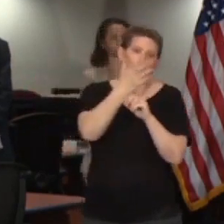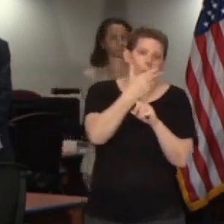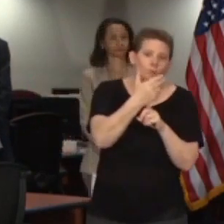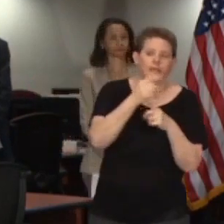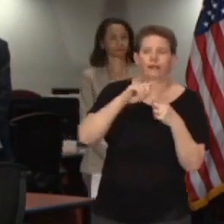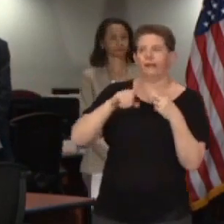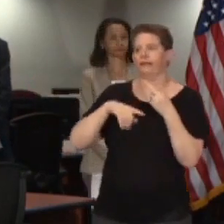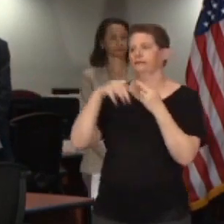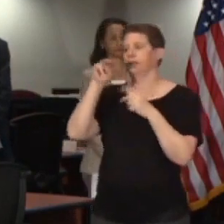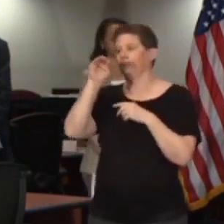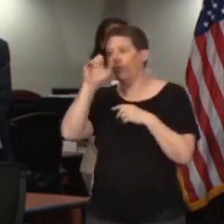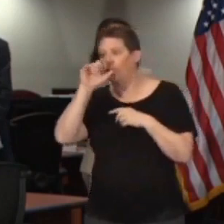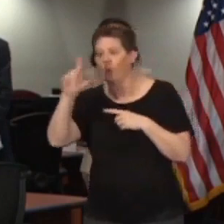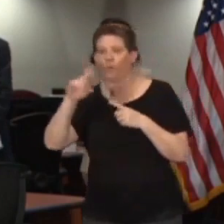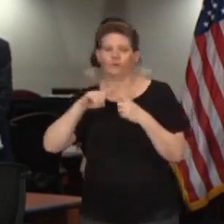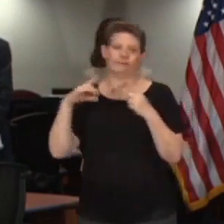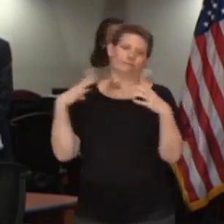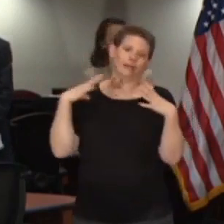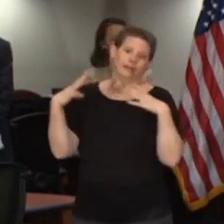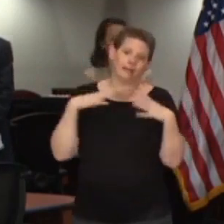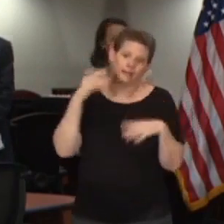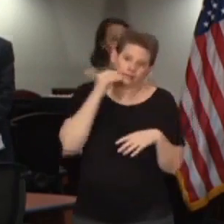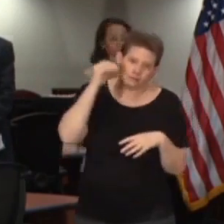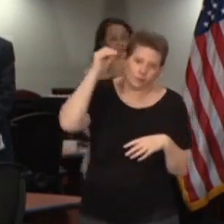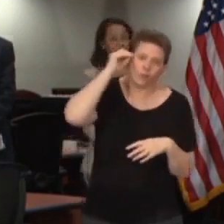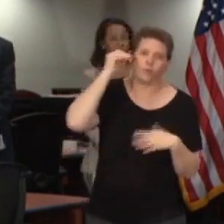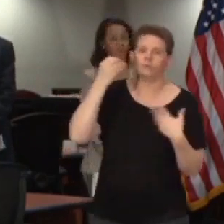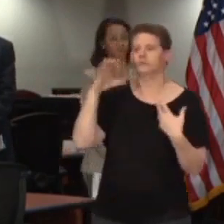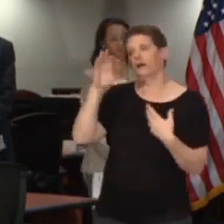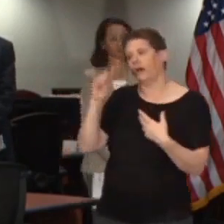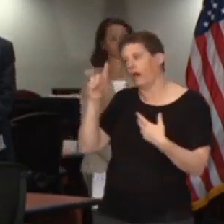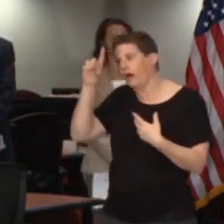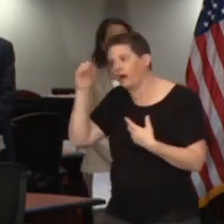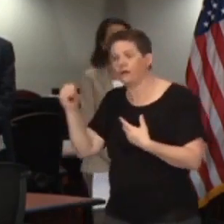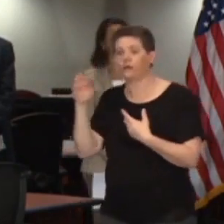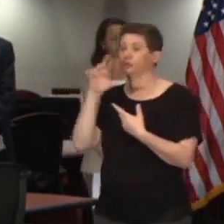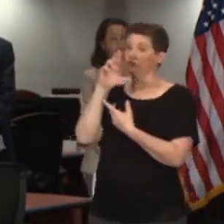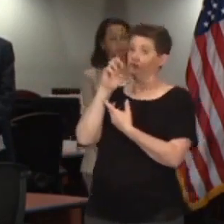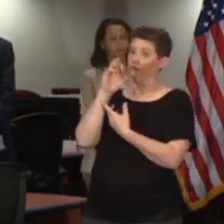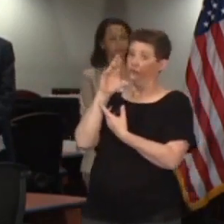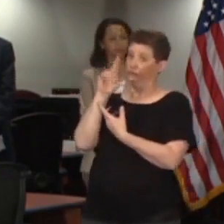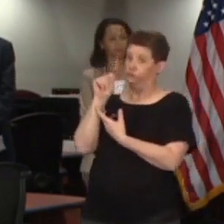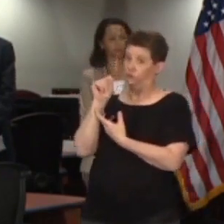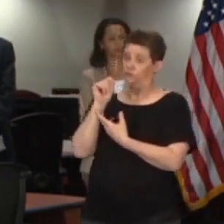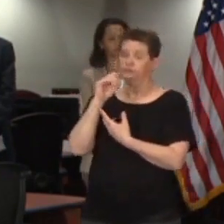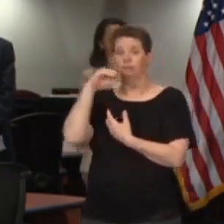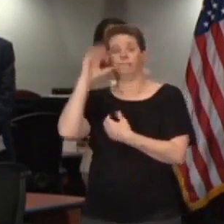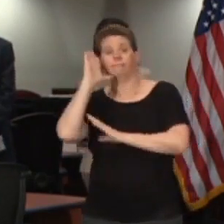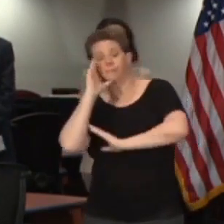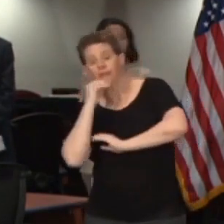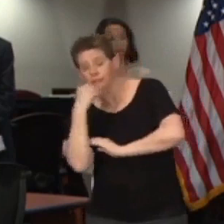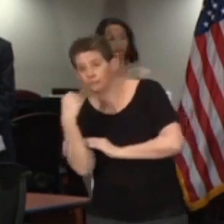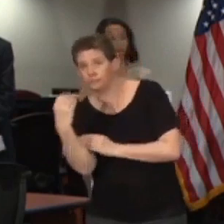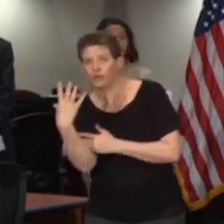rentals, motels, vacation homes, condominiums, resorts, bed and breakfast